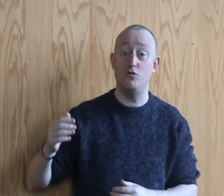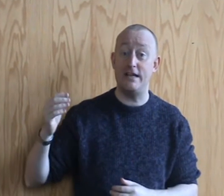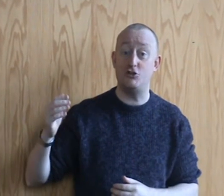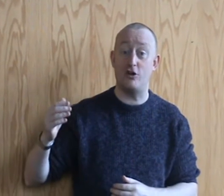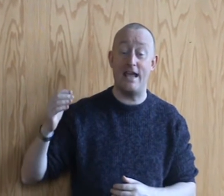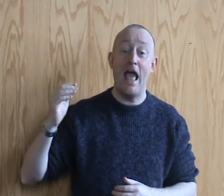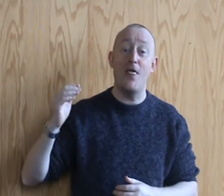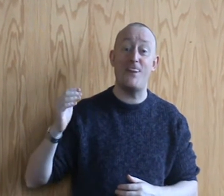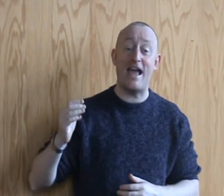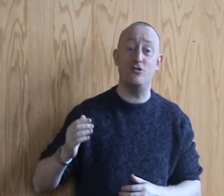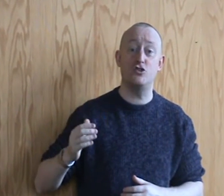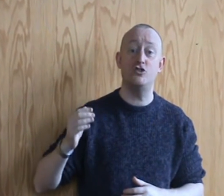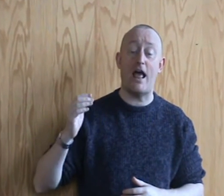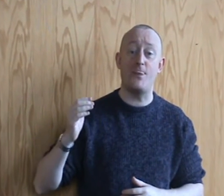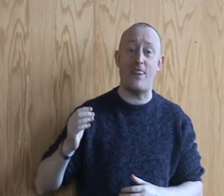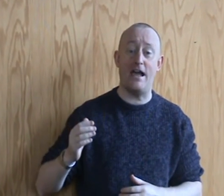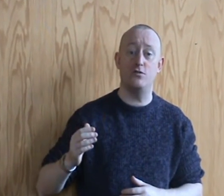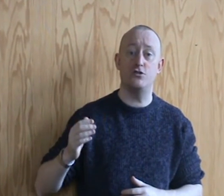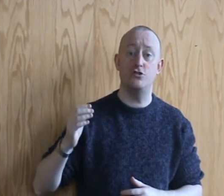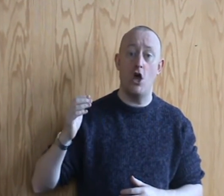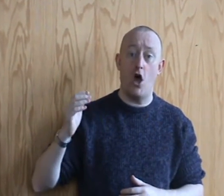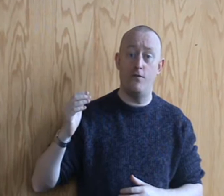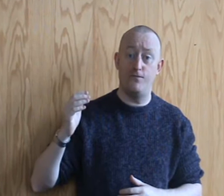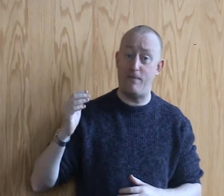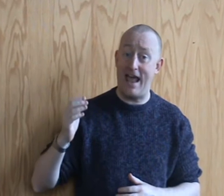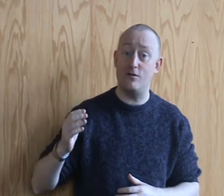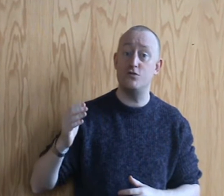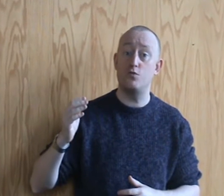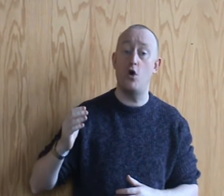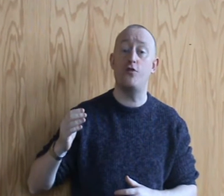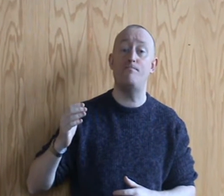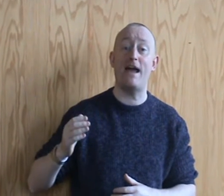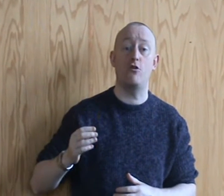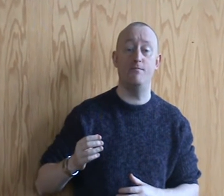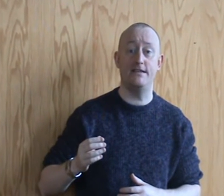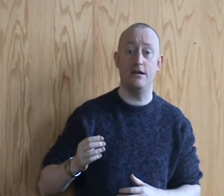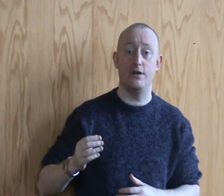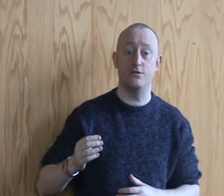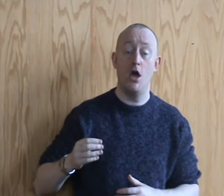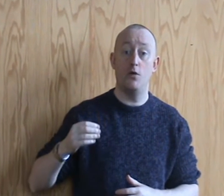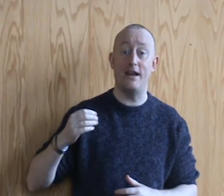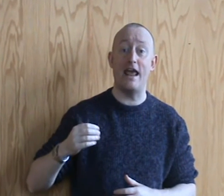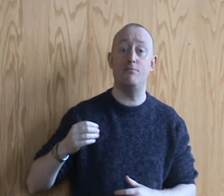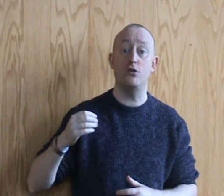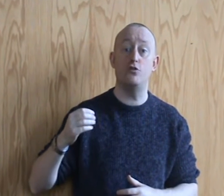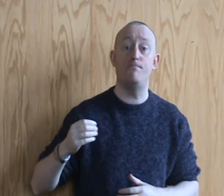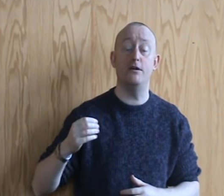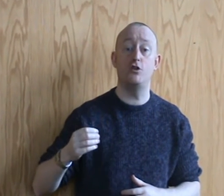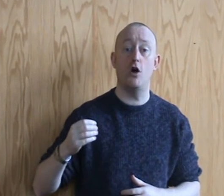literally thousands and thousands of pounds worth of backup materials that will enable you to build your